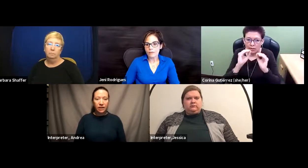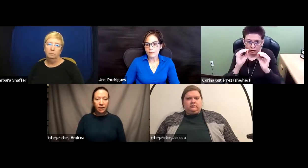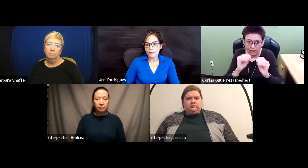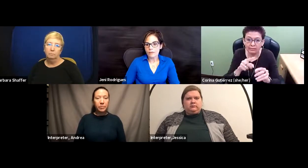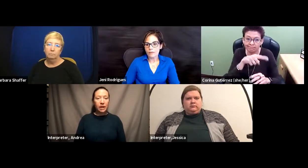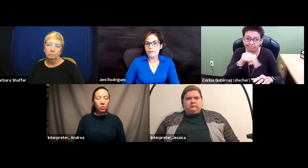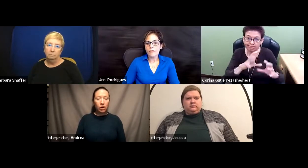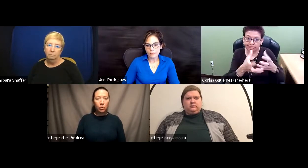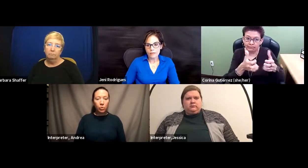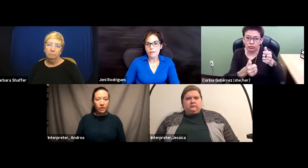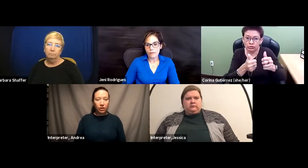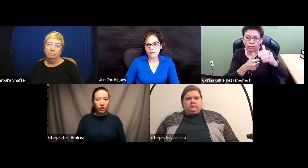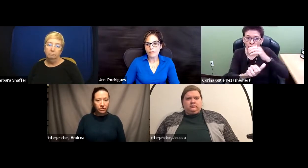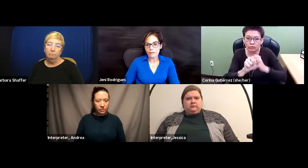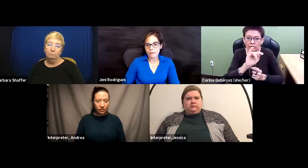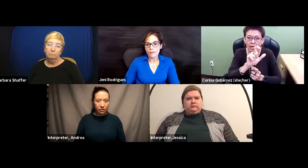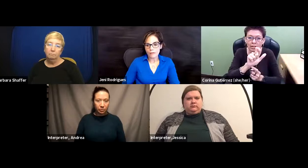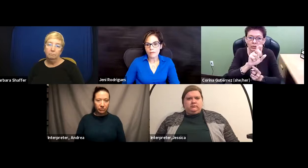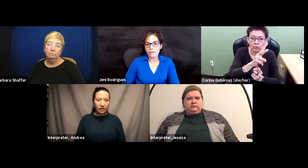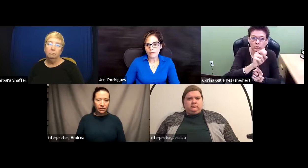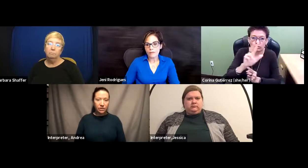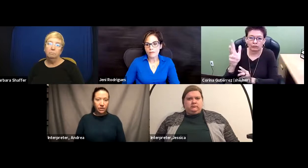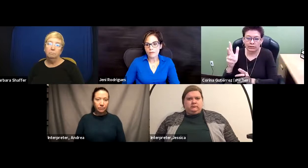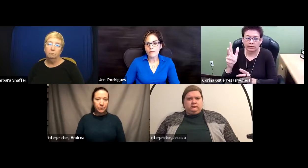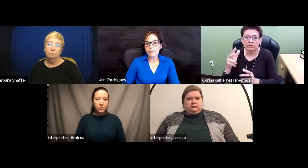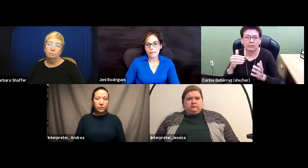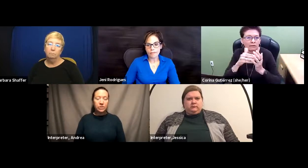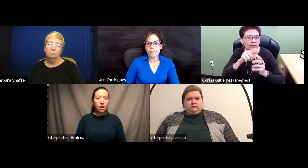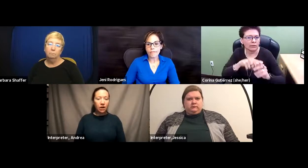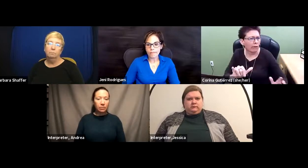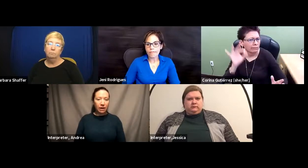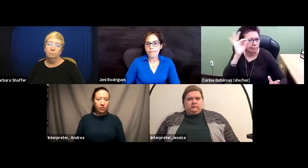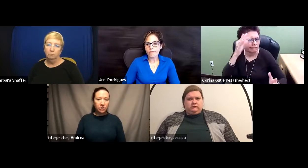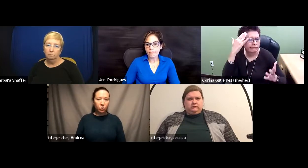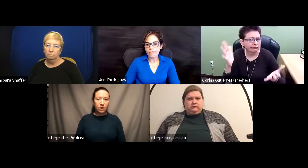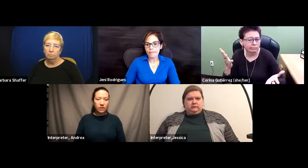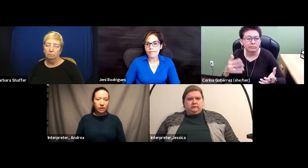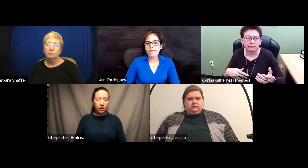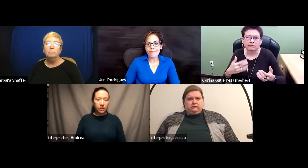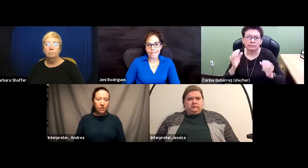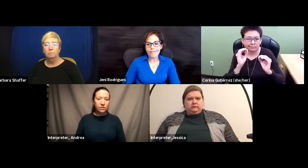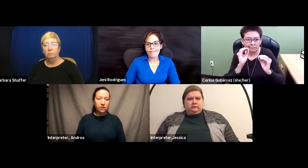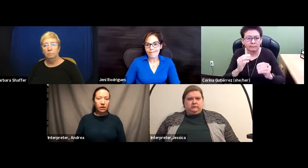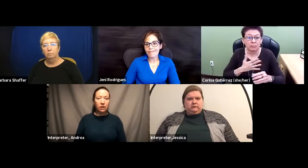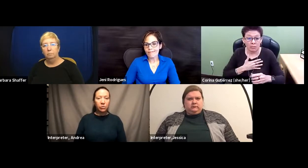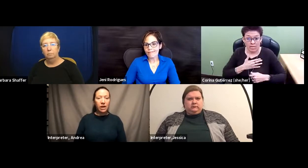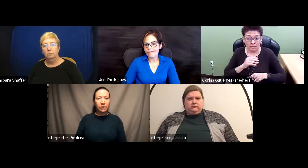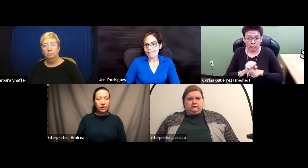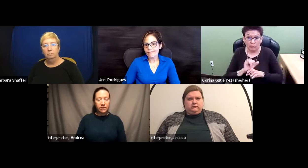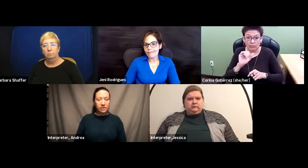But I work with all of those health care providers to talk about what their obligations are, whether it's